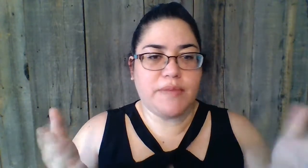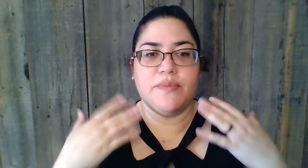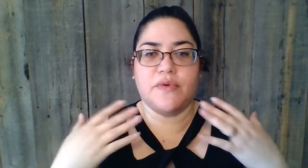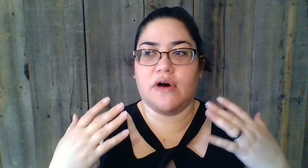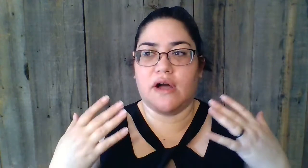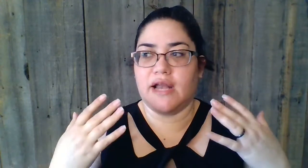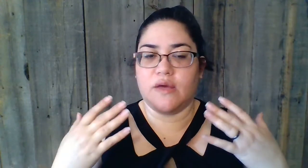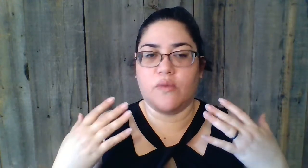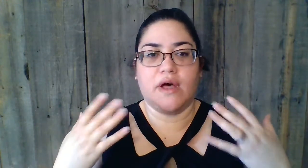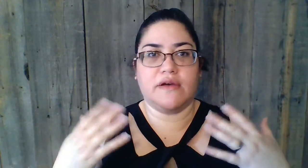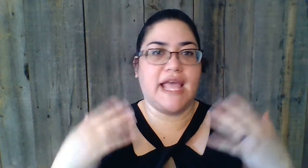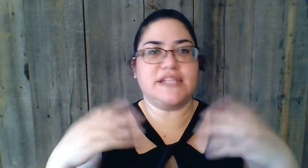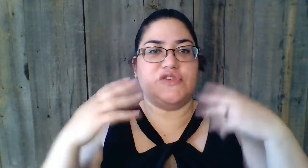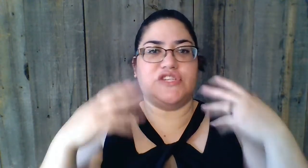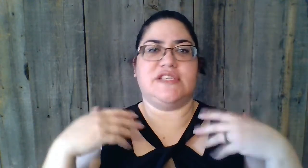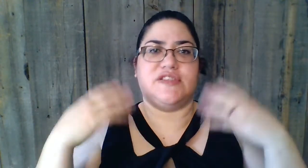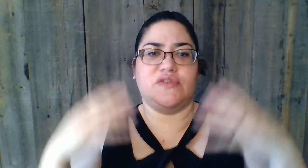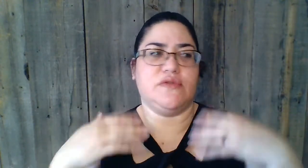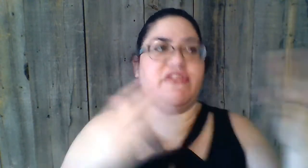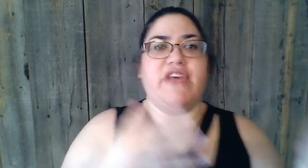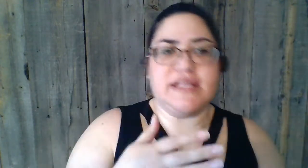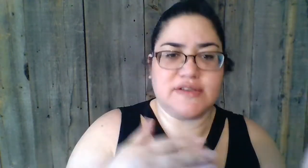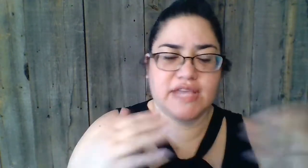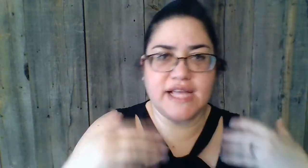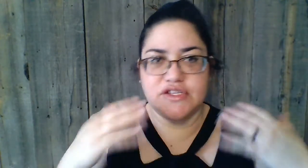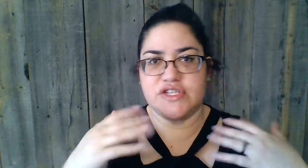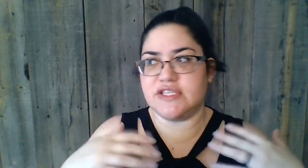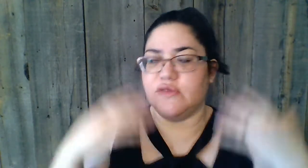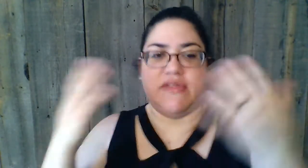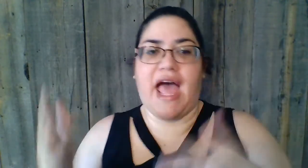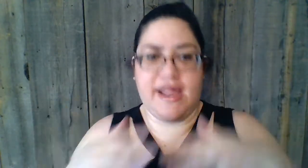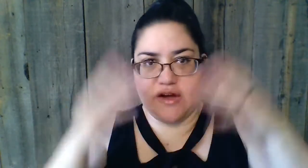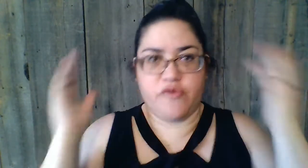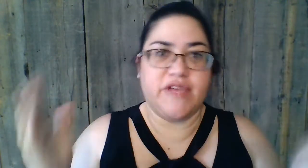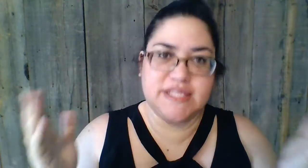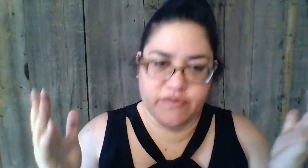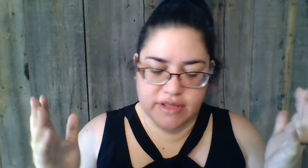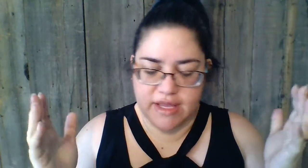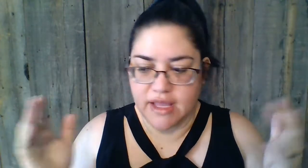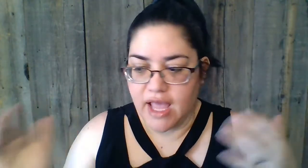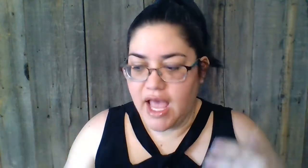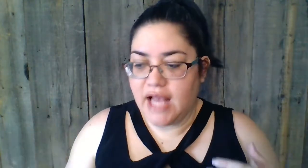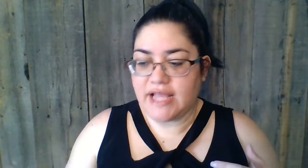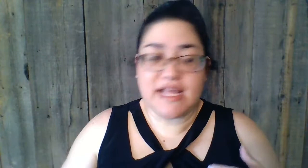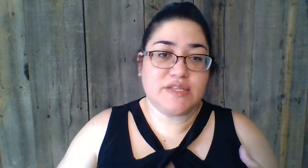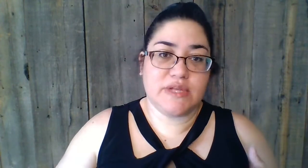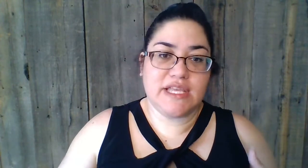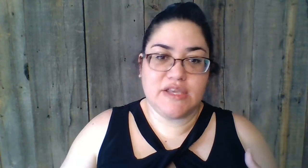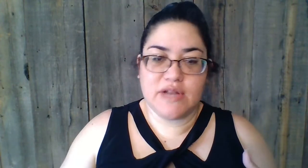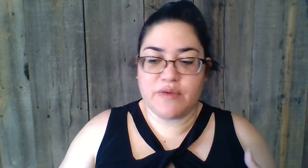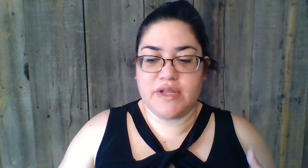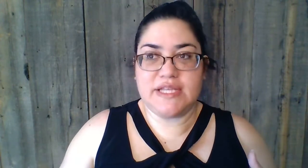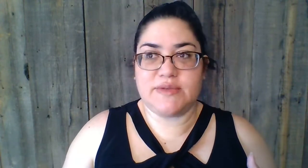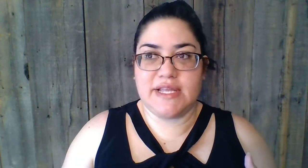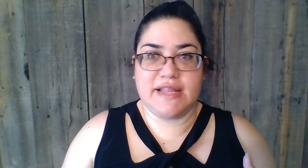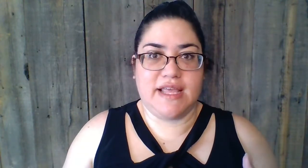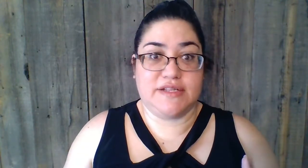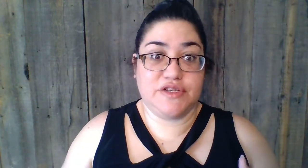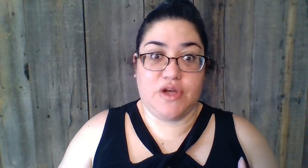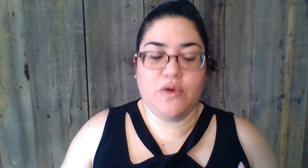people are like, well, can't you just do this or can't you just do that and it'll fix everything? Like that's really cute and really sweet and the answer is no.